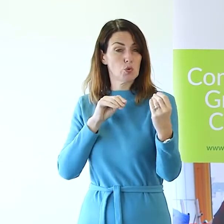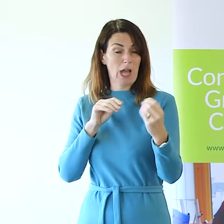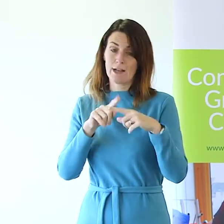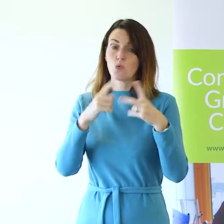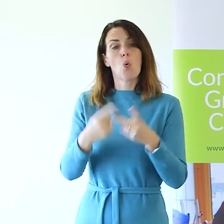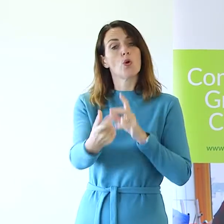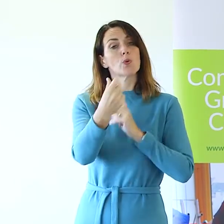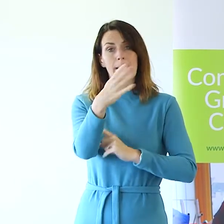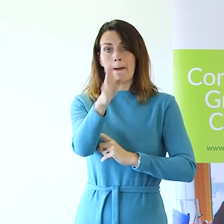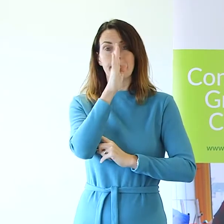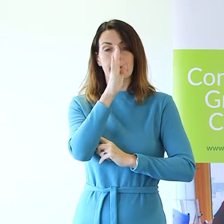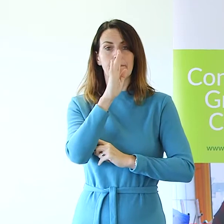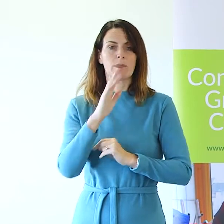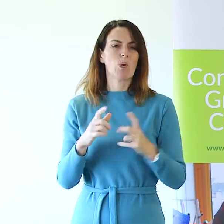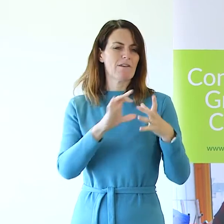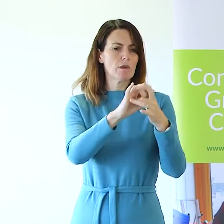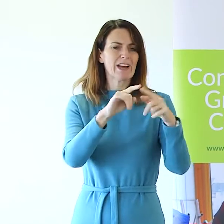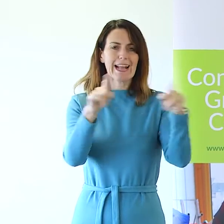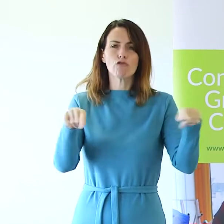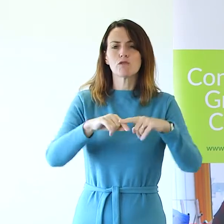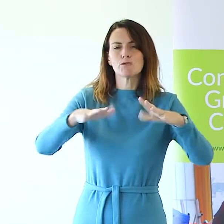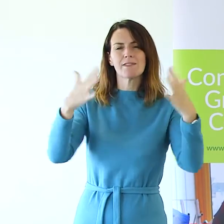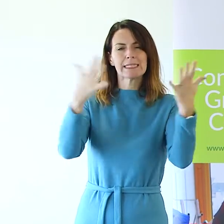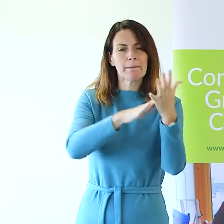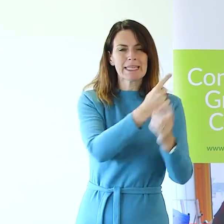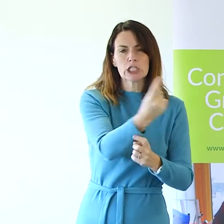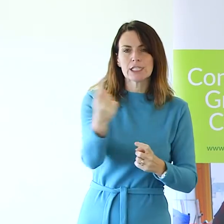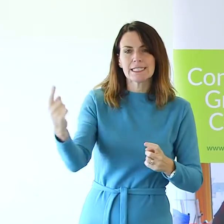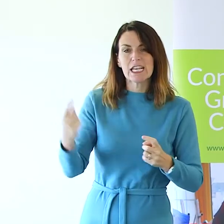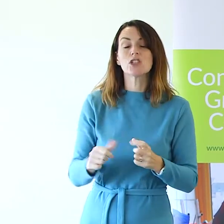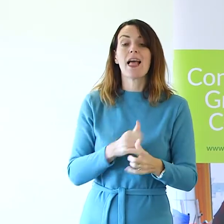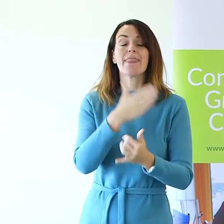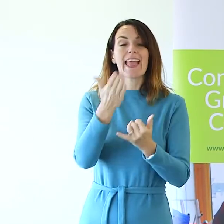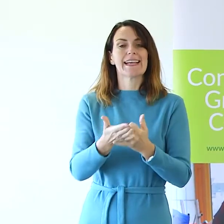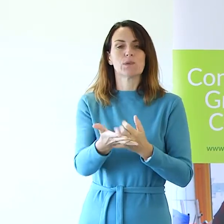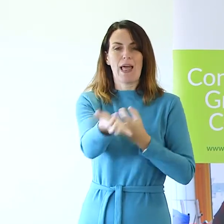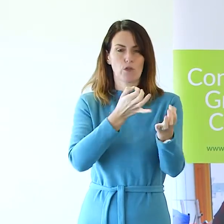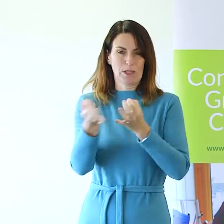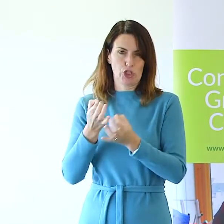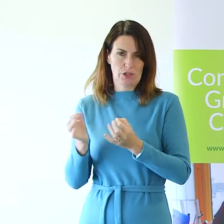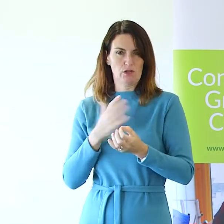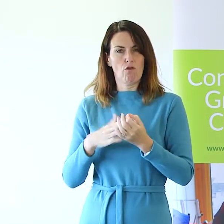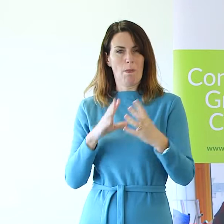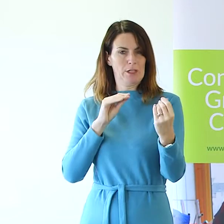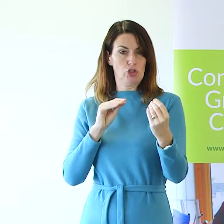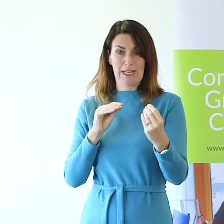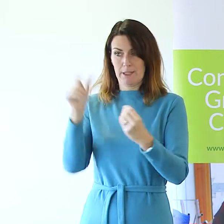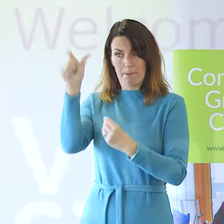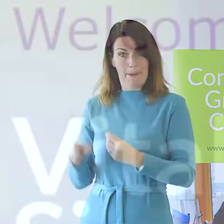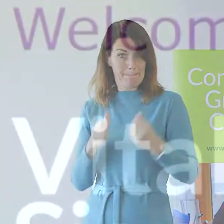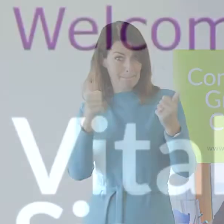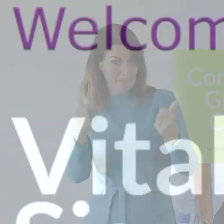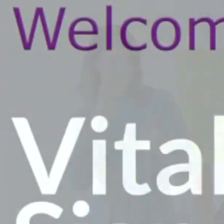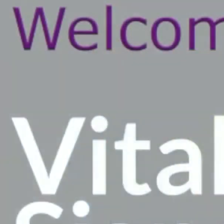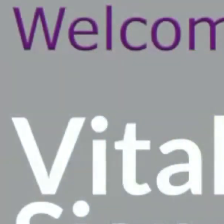breakout rooms will last approximately 10 minutes and then we will come back for some questions from the chat. See you on the other side.